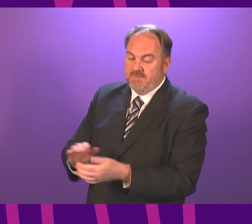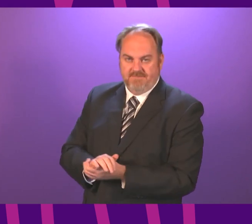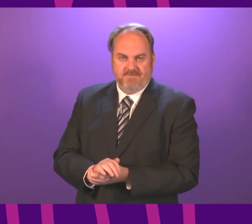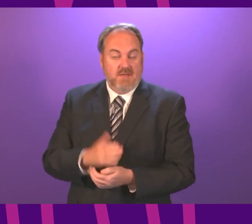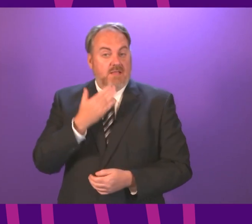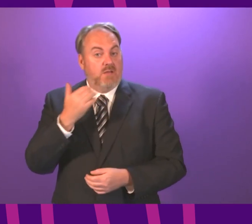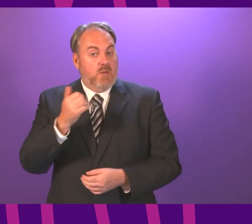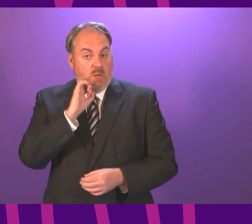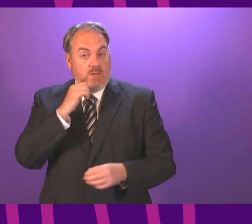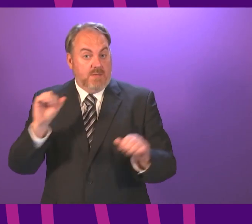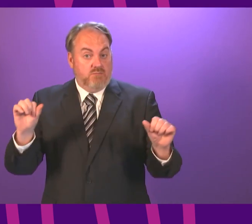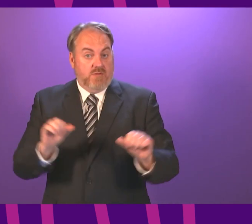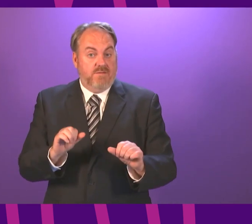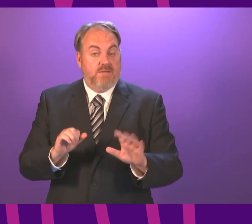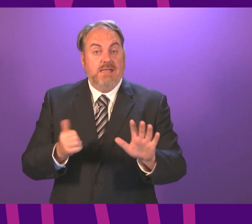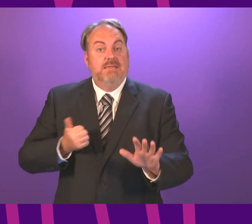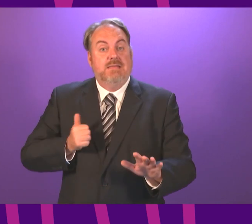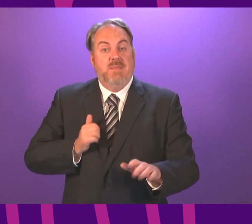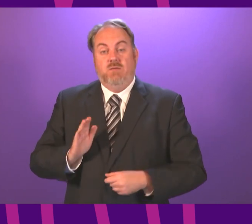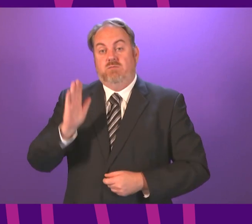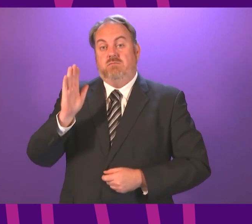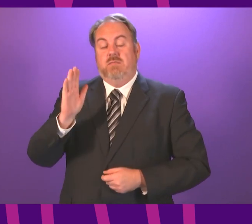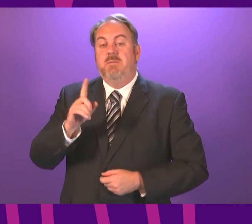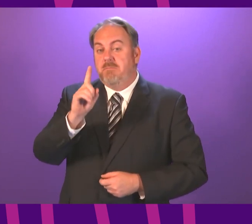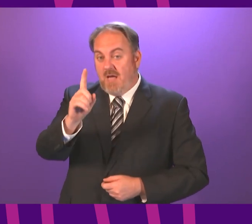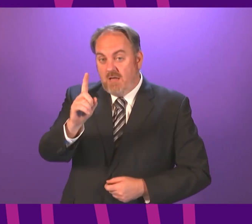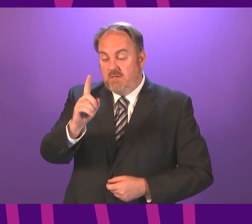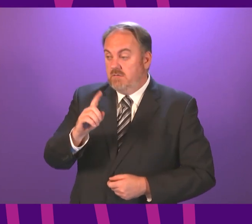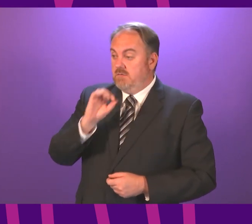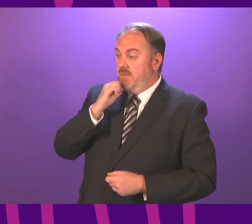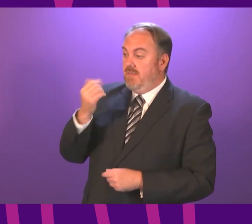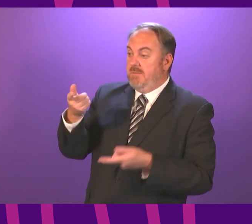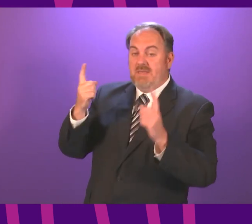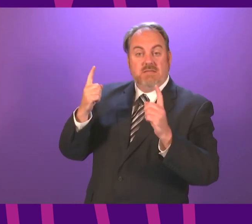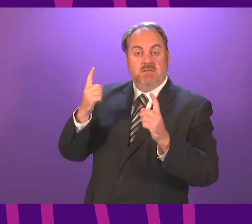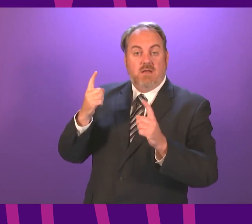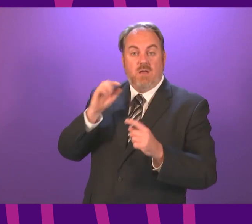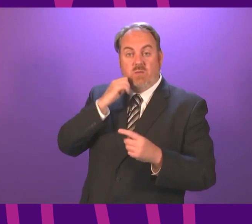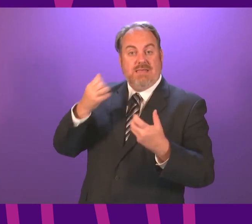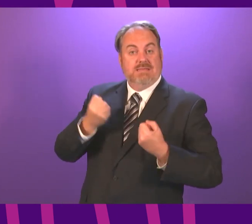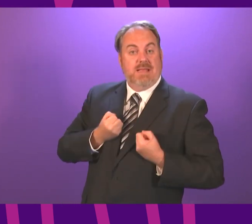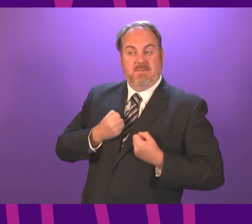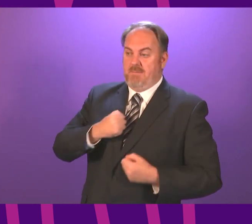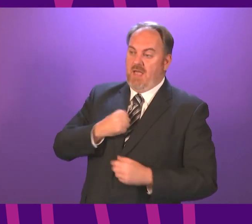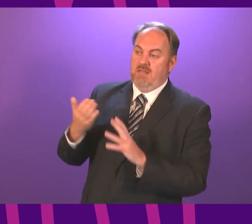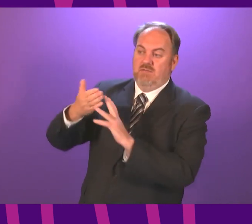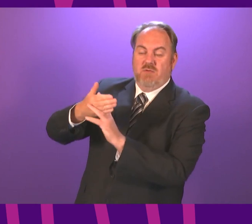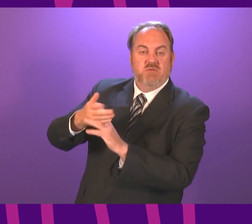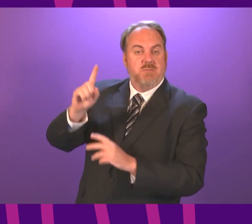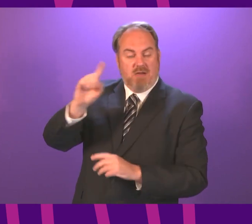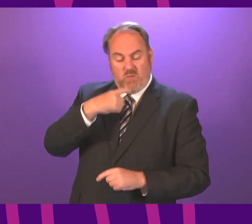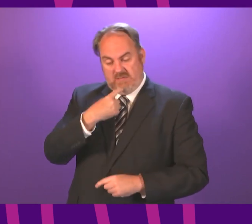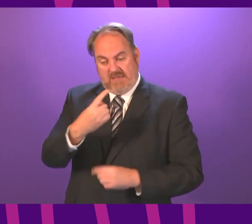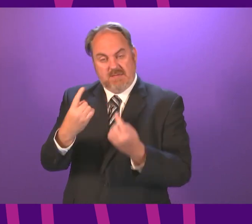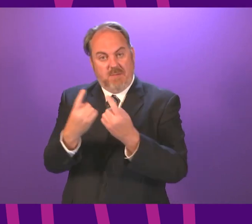Officer. It will be brief. I had not intended to rise in this debate, but as the Minister wouldn't take my intervention, I feel compelled to speak now. This is a piece of legislation